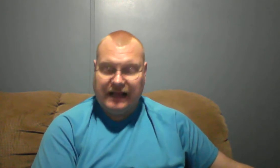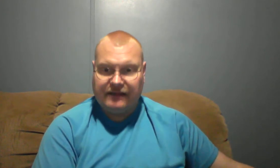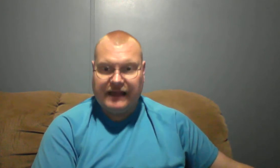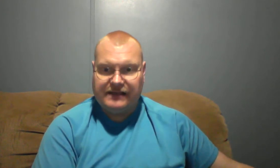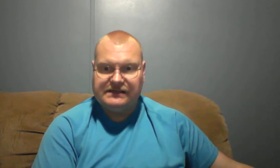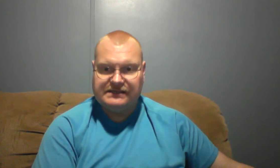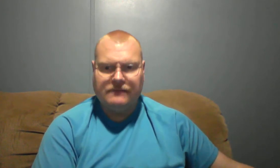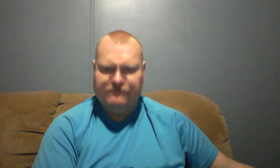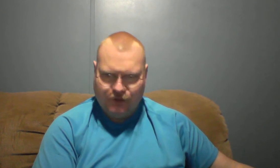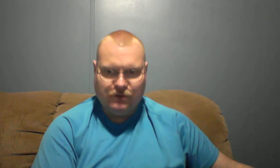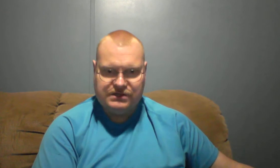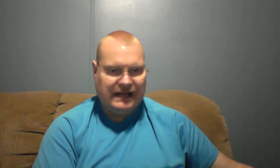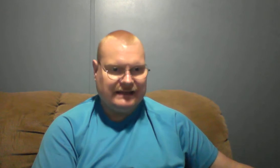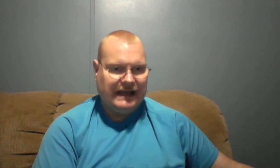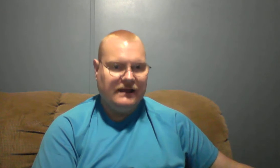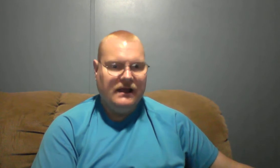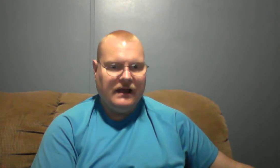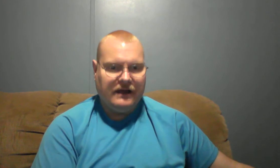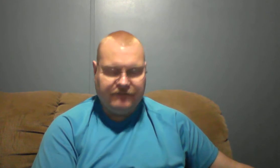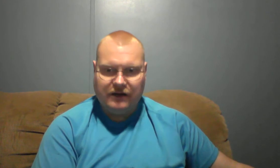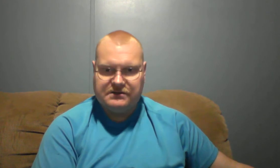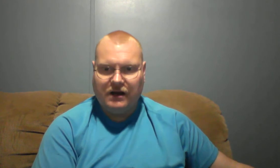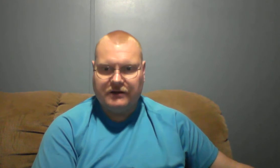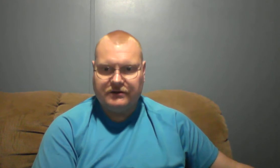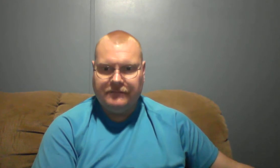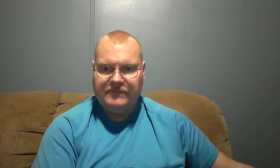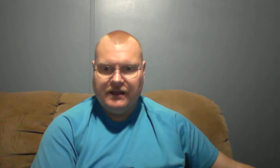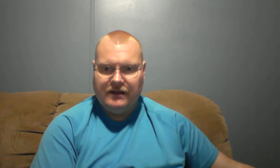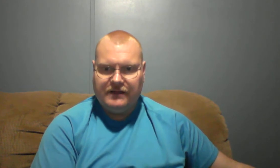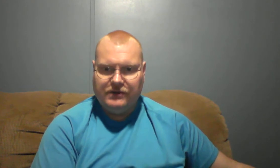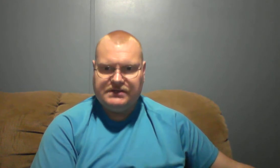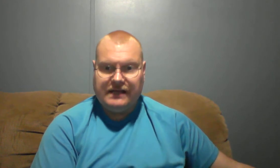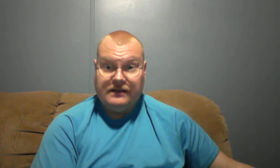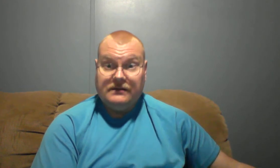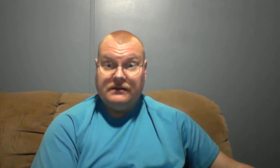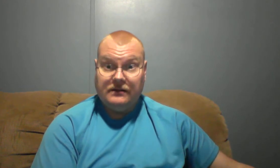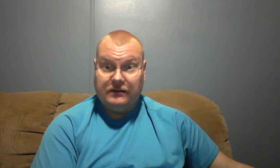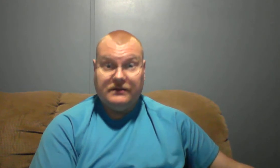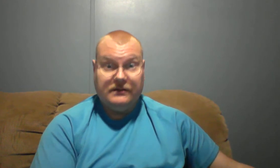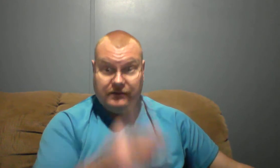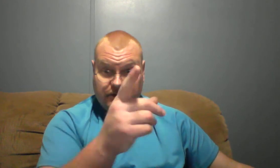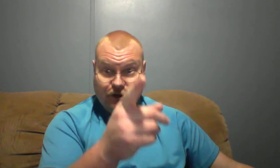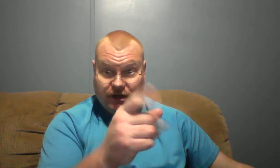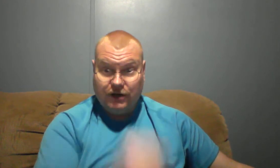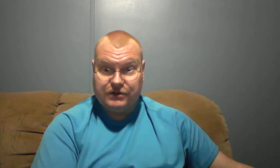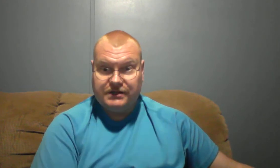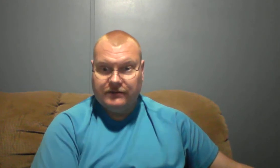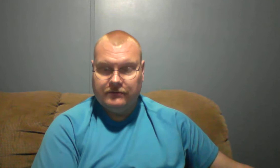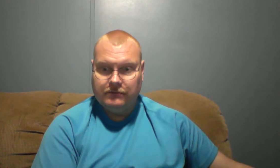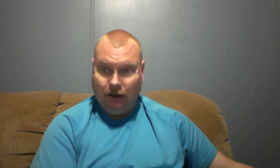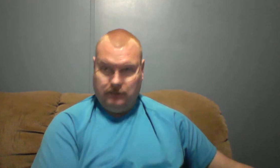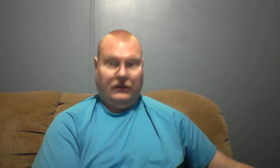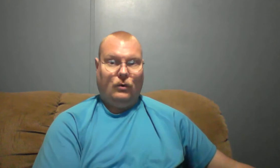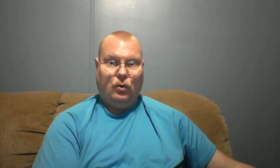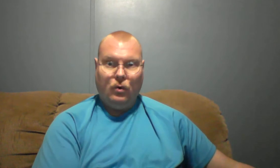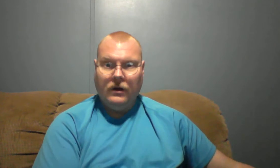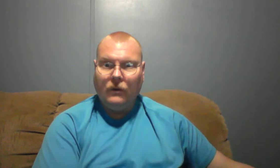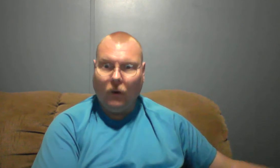that, says something foolish like that, a false doctrine, then you say that you're accursed. What?